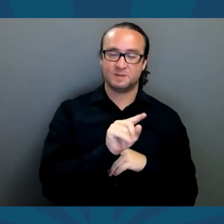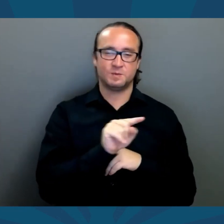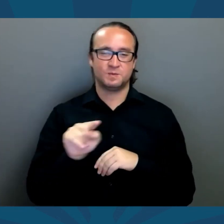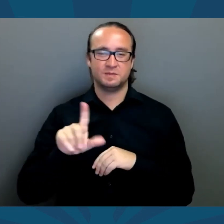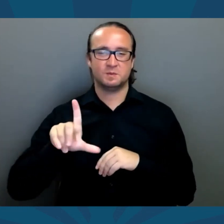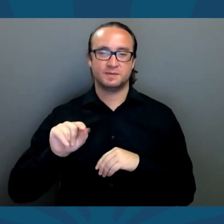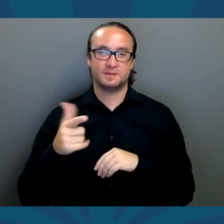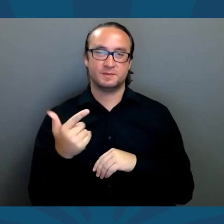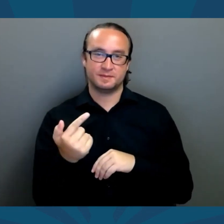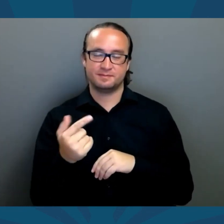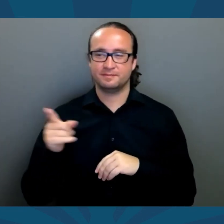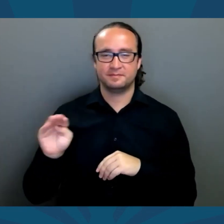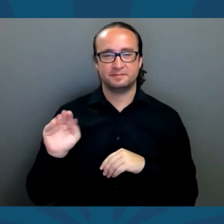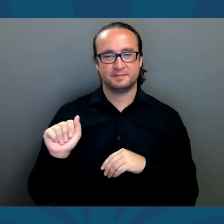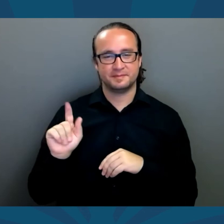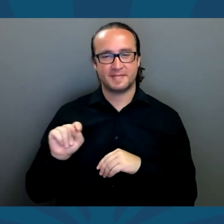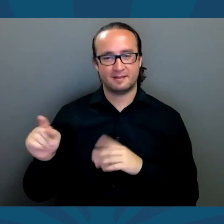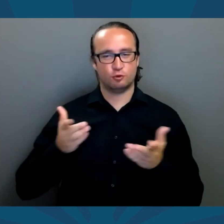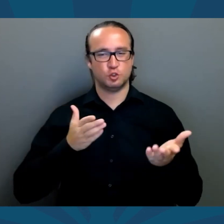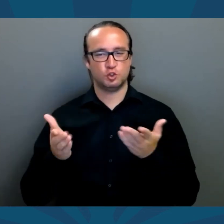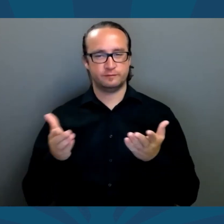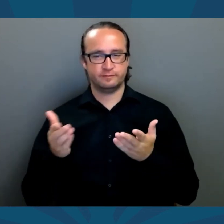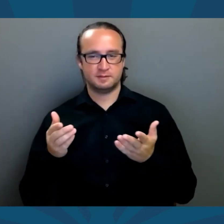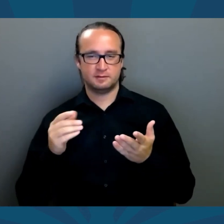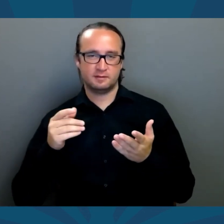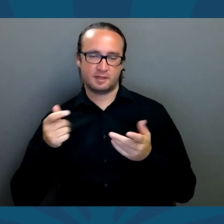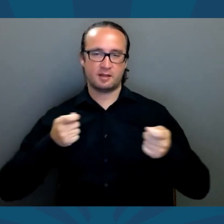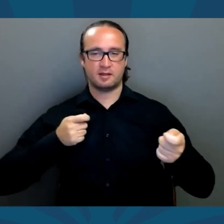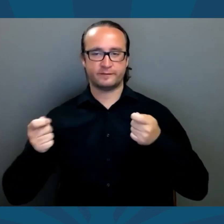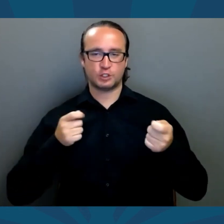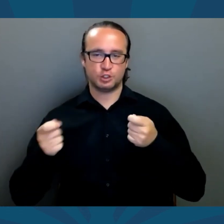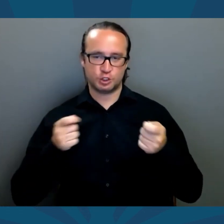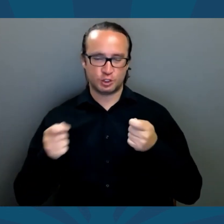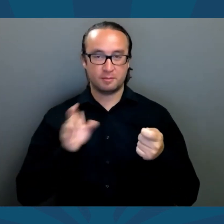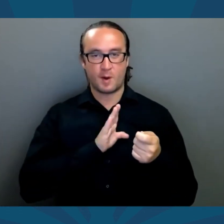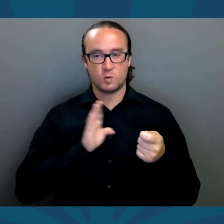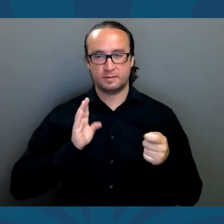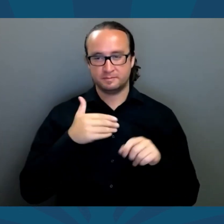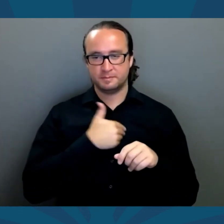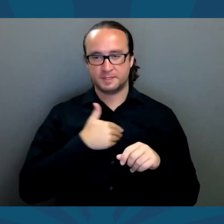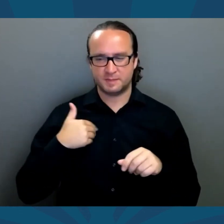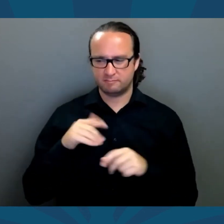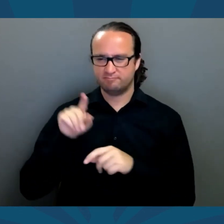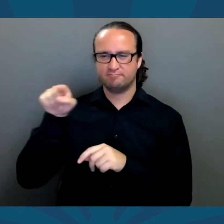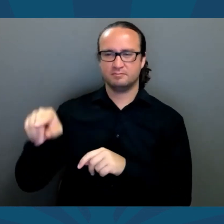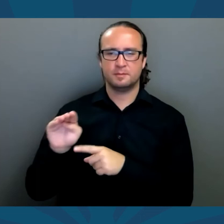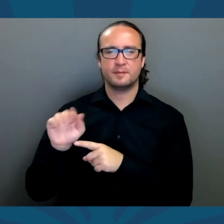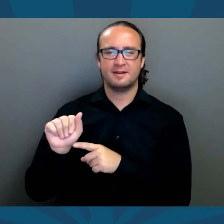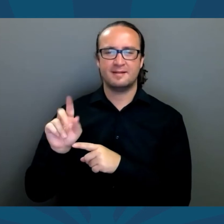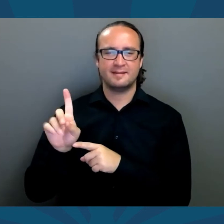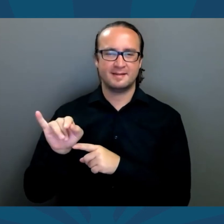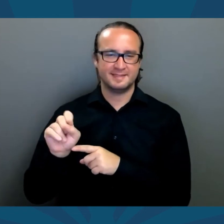From 2017 to 2021, Matt served as a governing board member in the